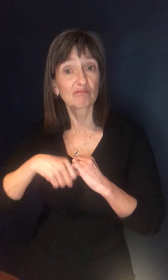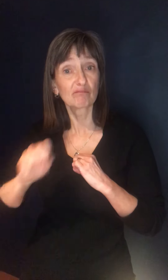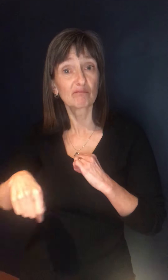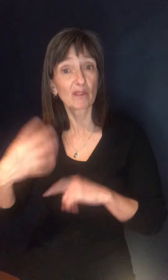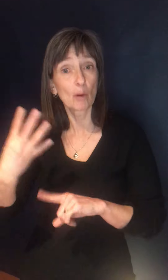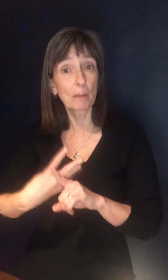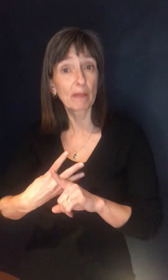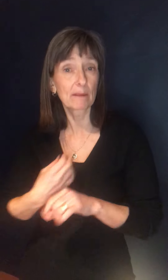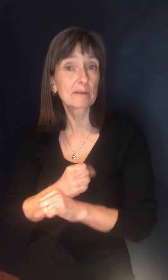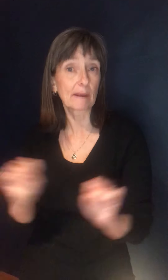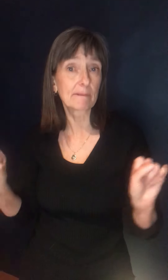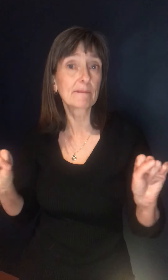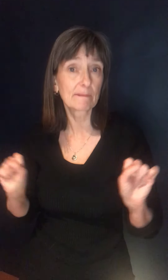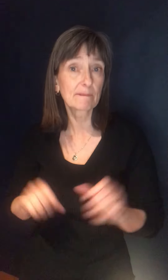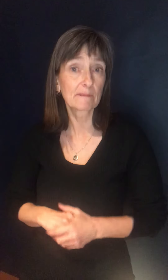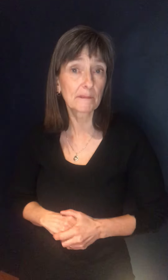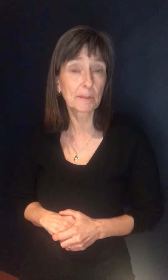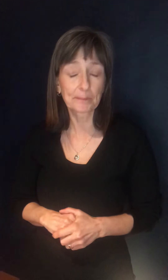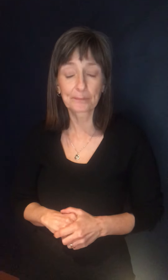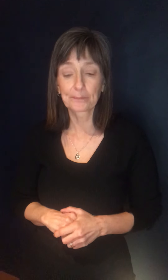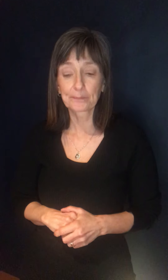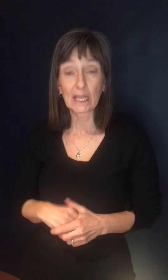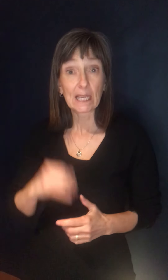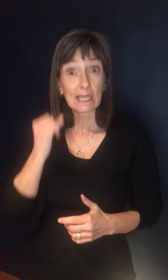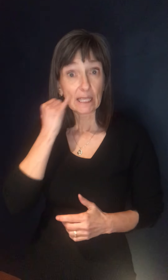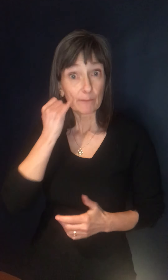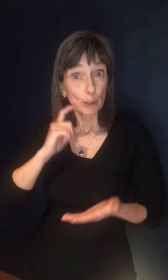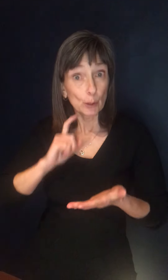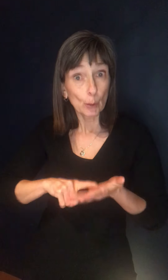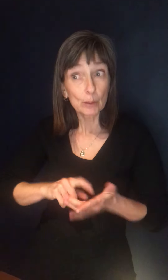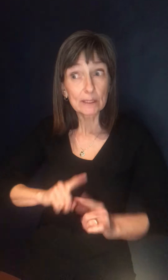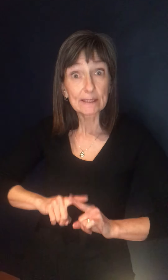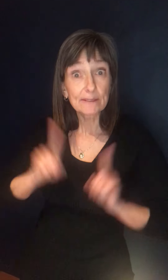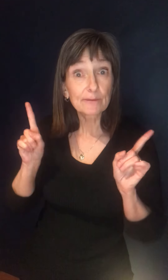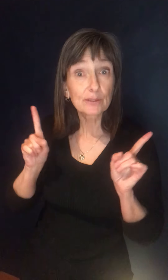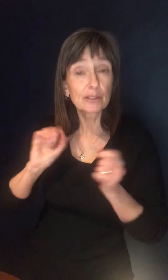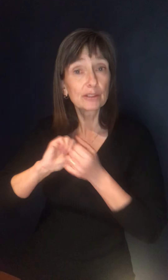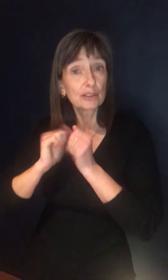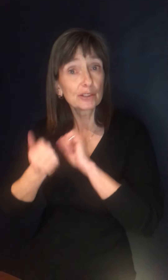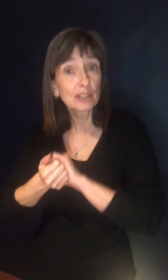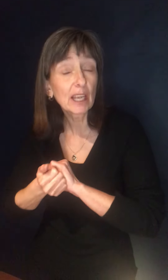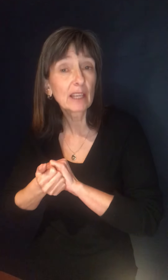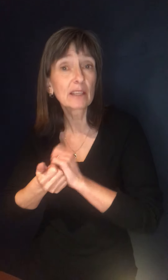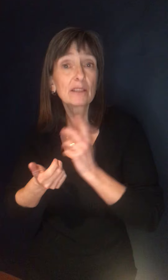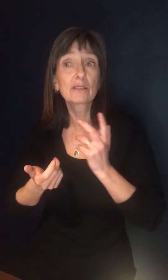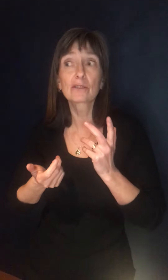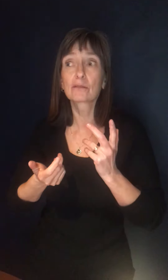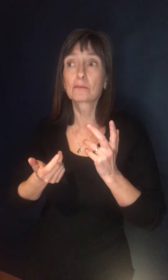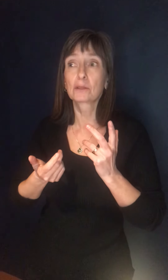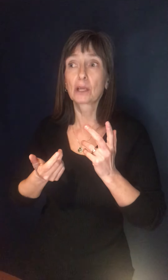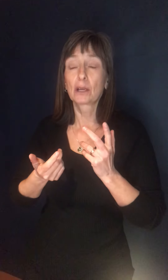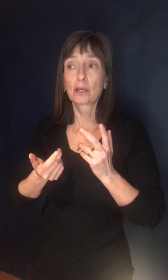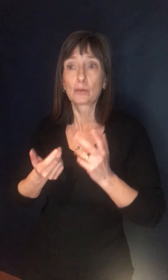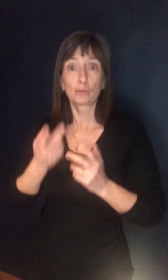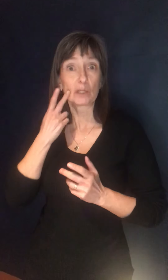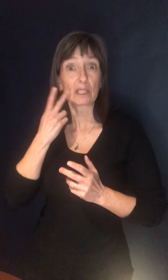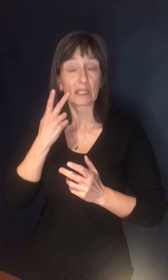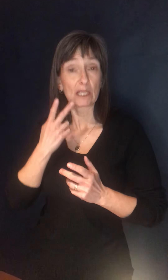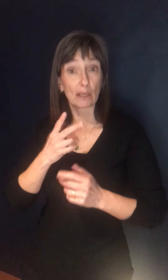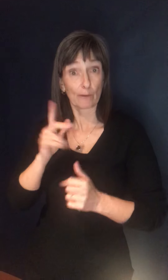Obviously if that changes, um, certainly if, if we see more evidence that, uh, points us in, in a different